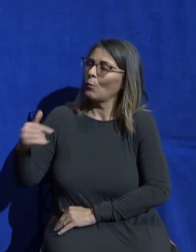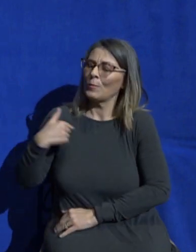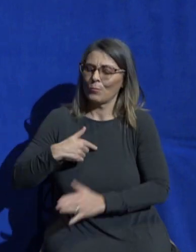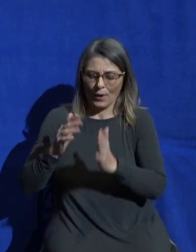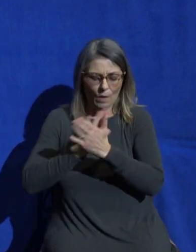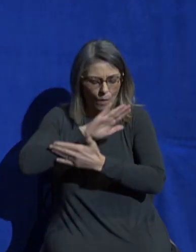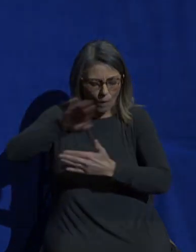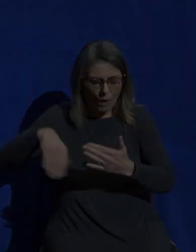amen You